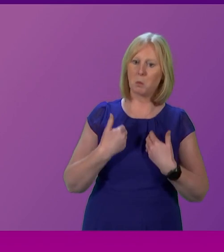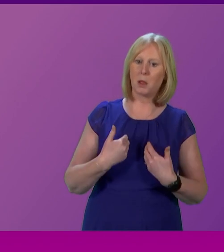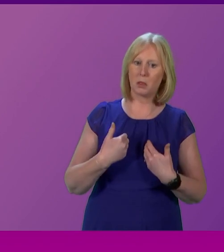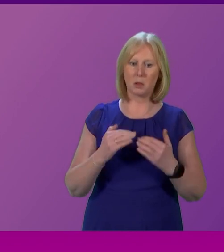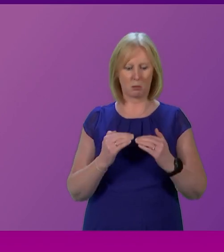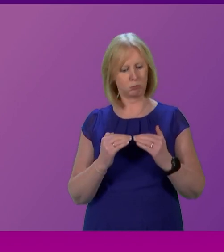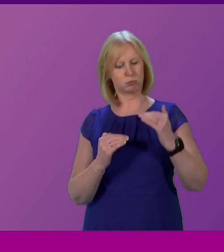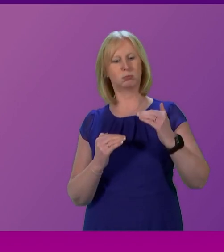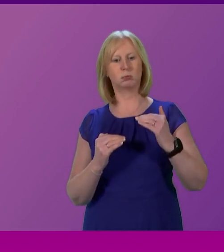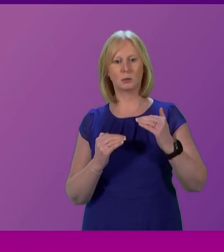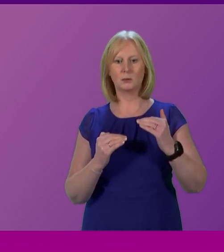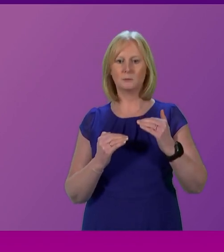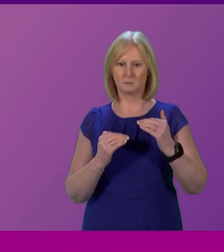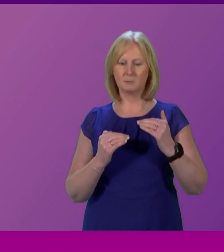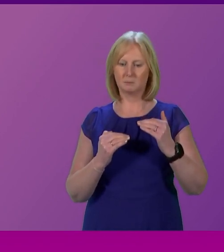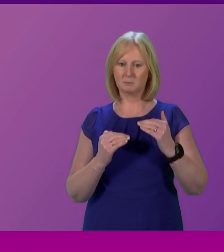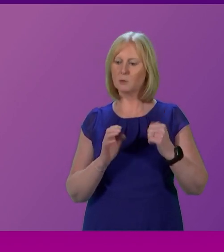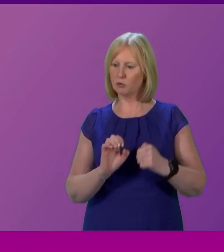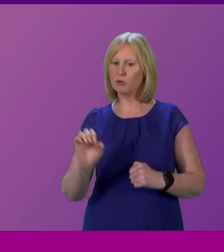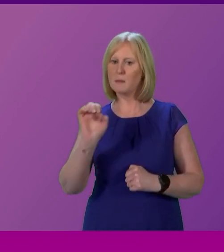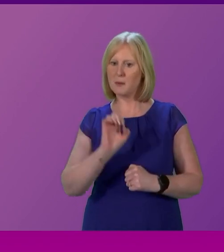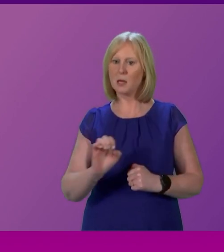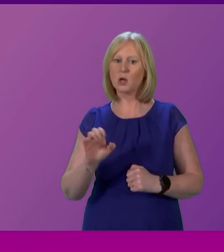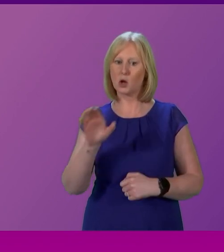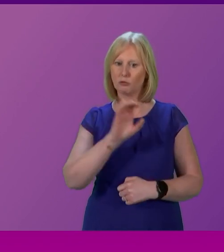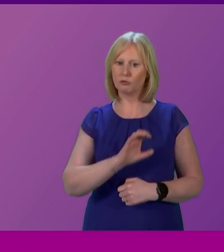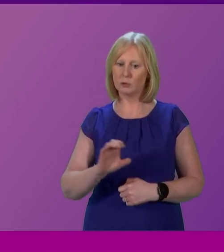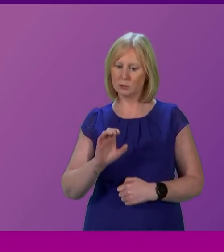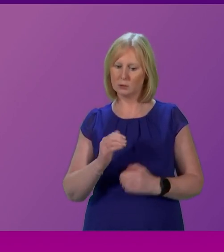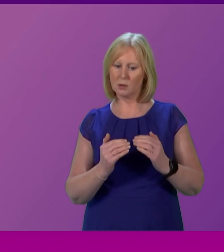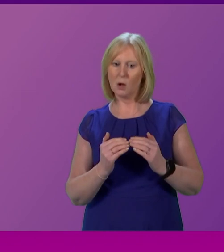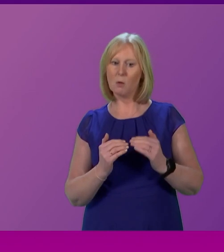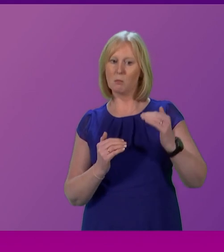less